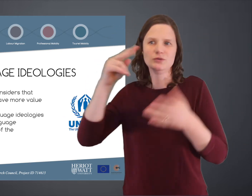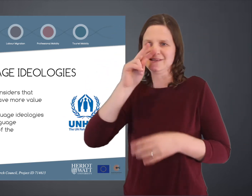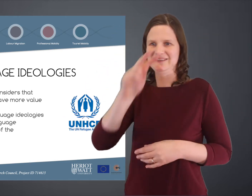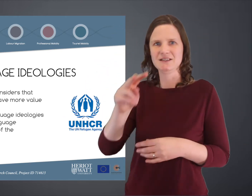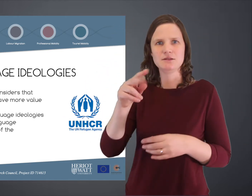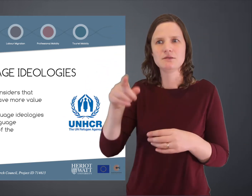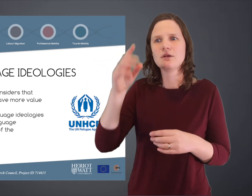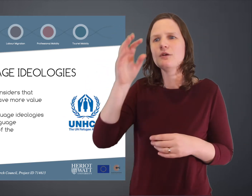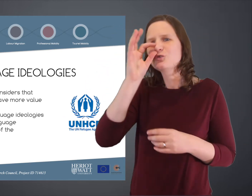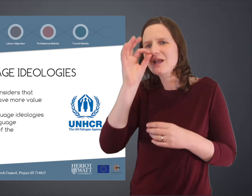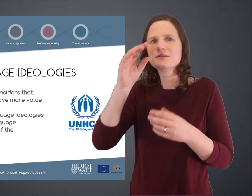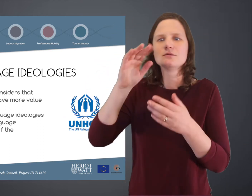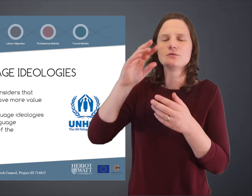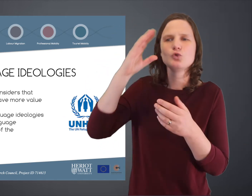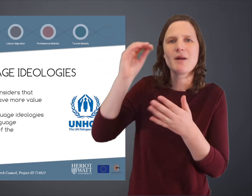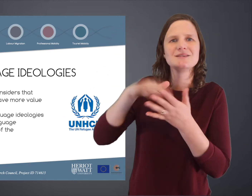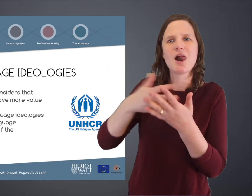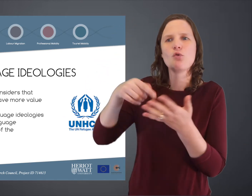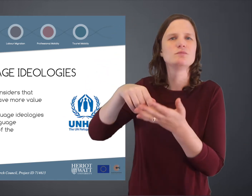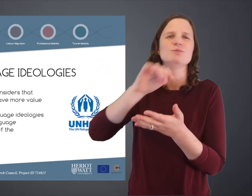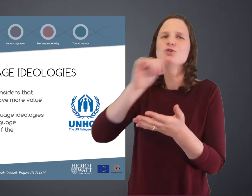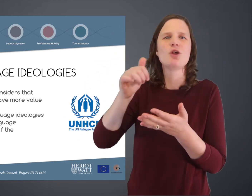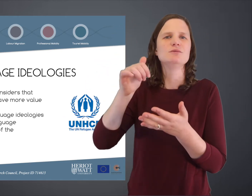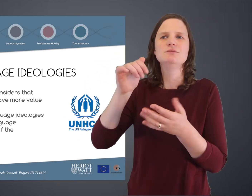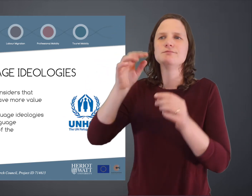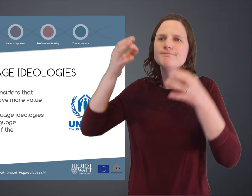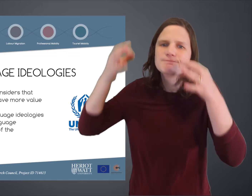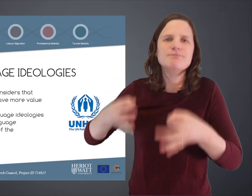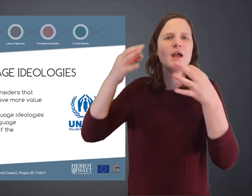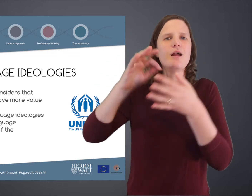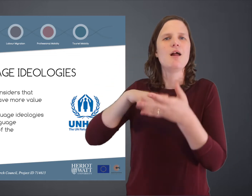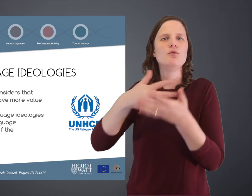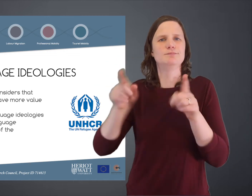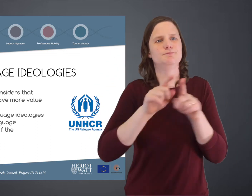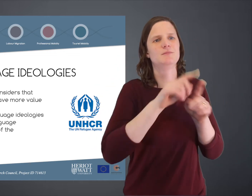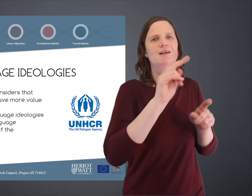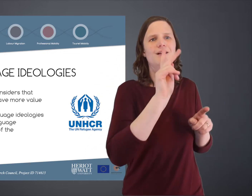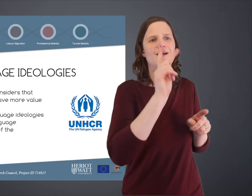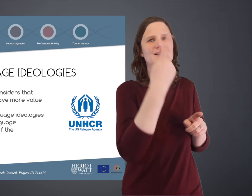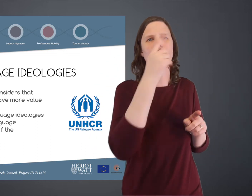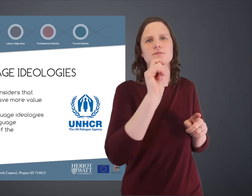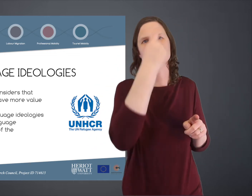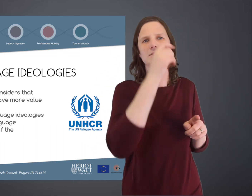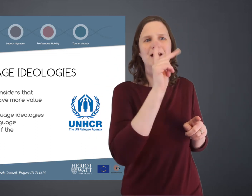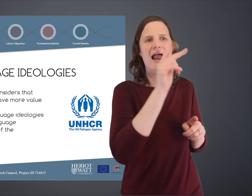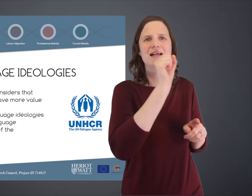I think the deaf refugees' ideologies were that Sudanese and Somali sign language were not official, proper languages